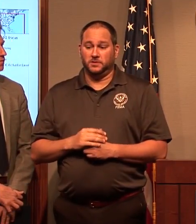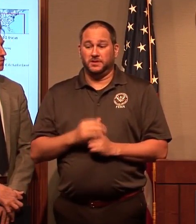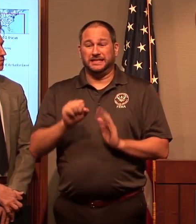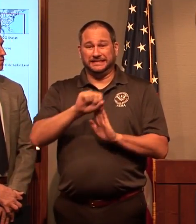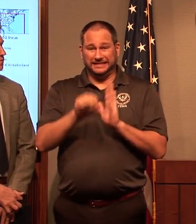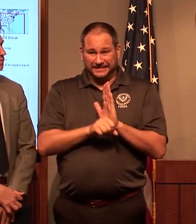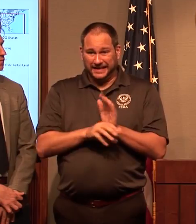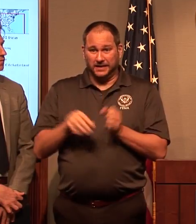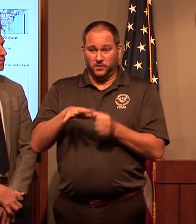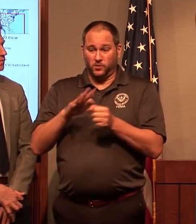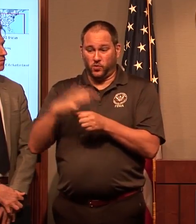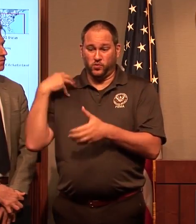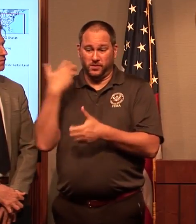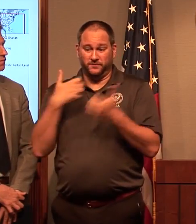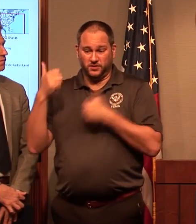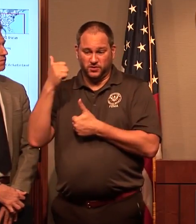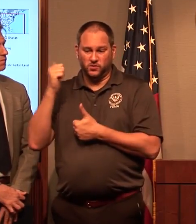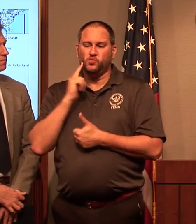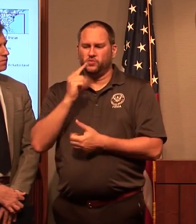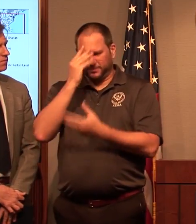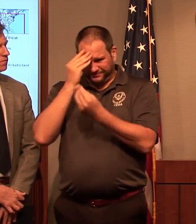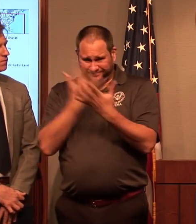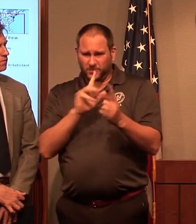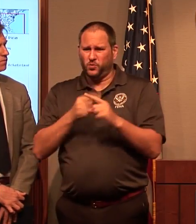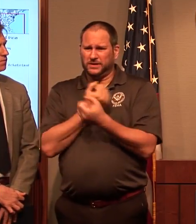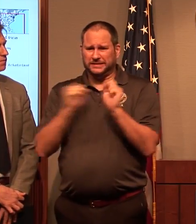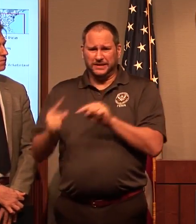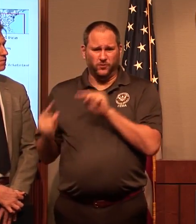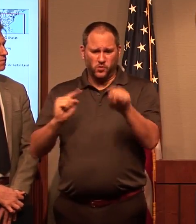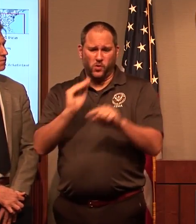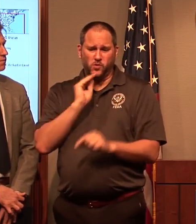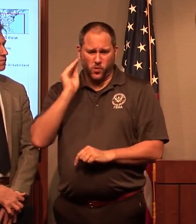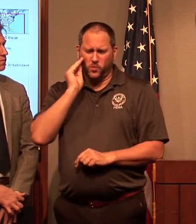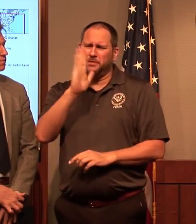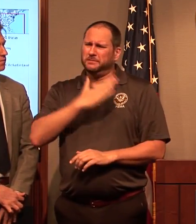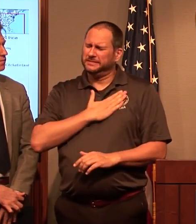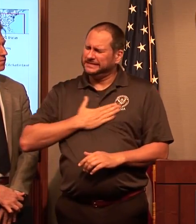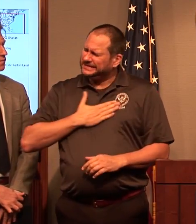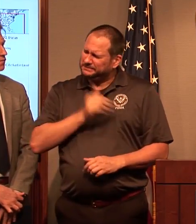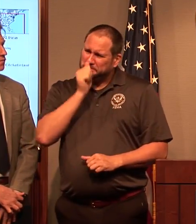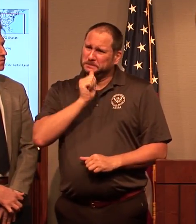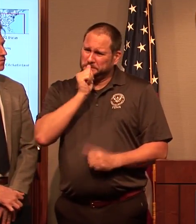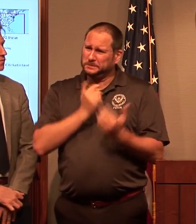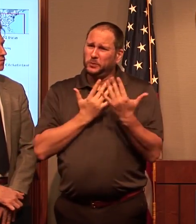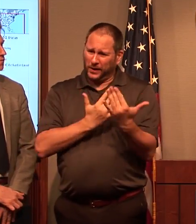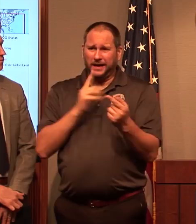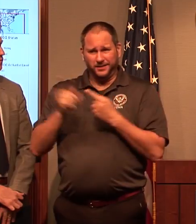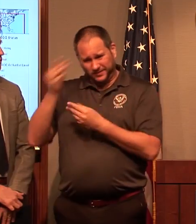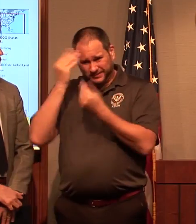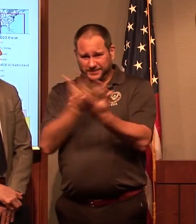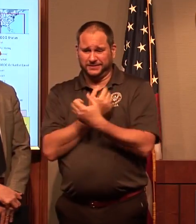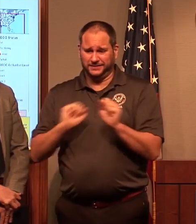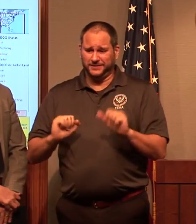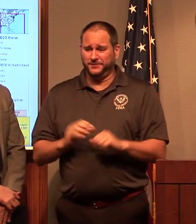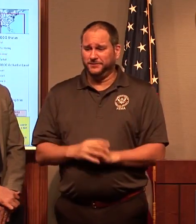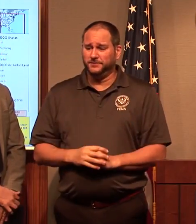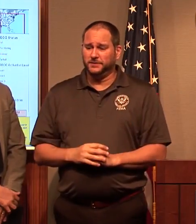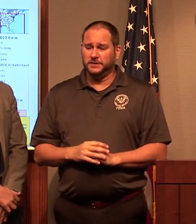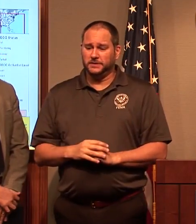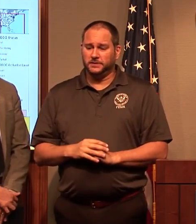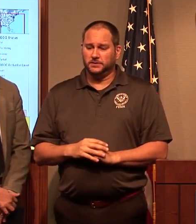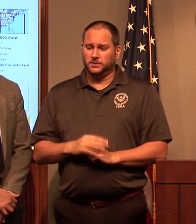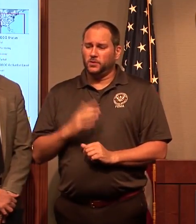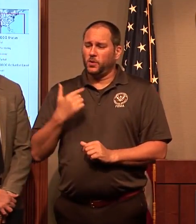you know when it's safe to return home. Be patient. The federal government effort is working closely with our state